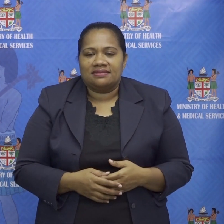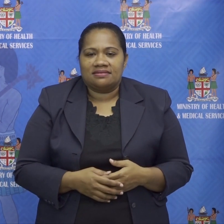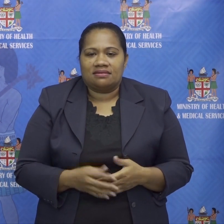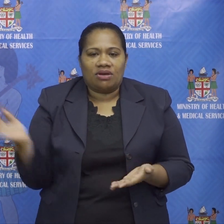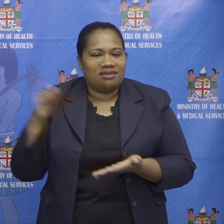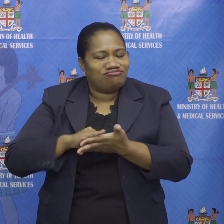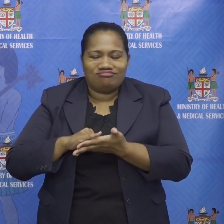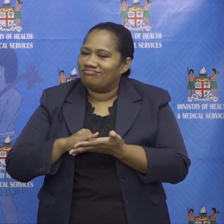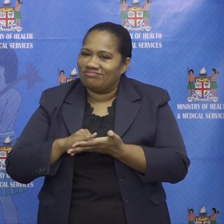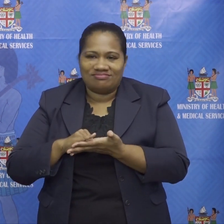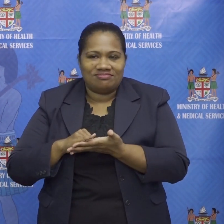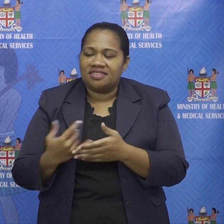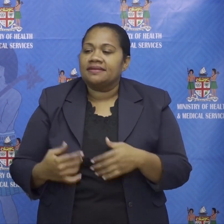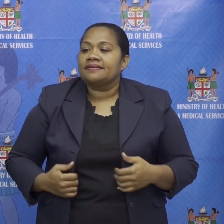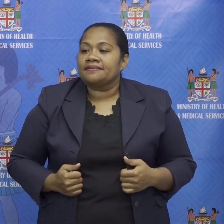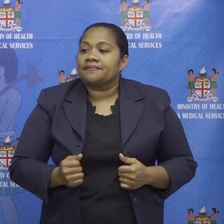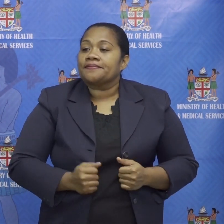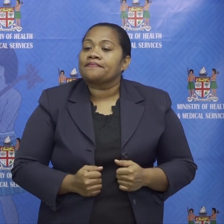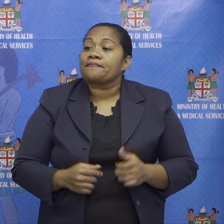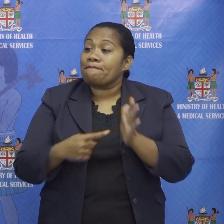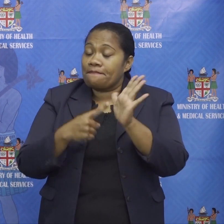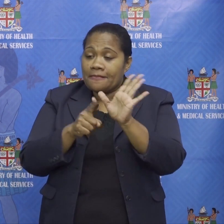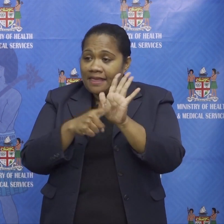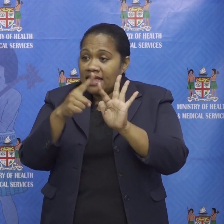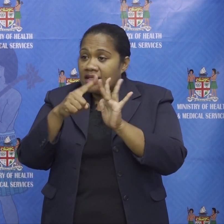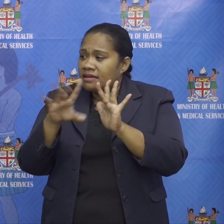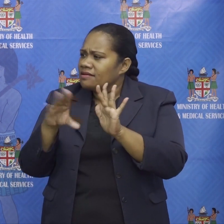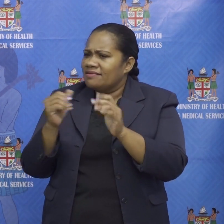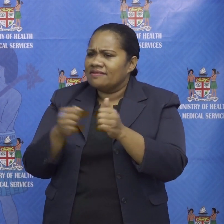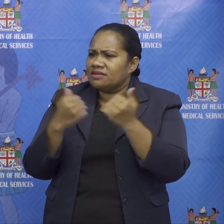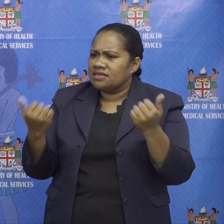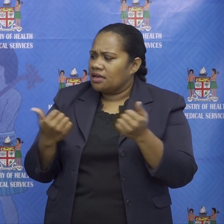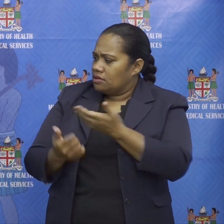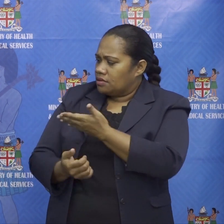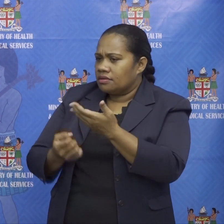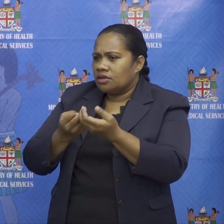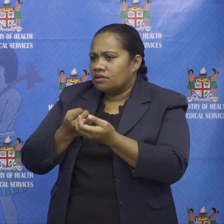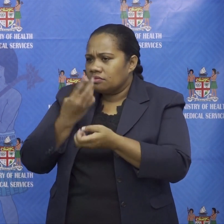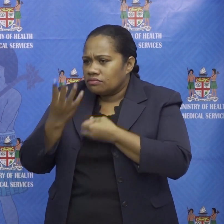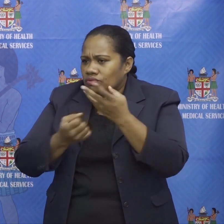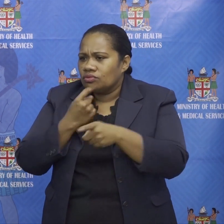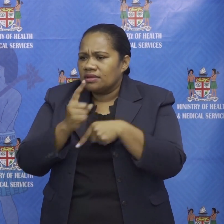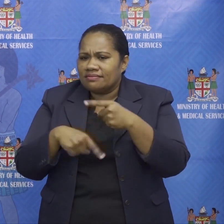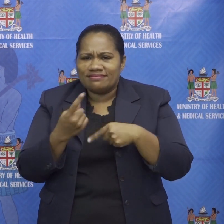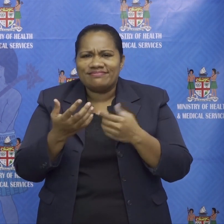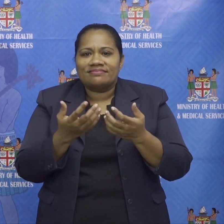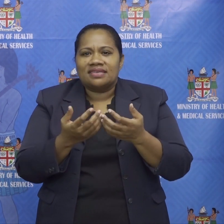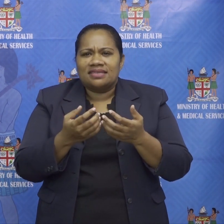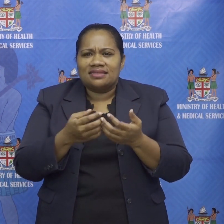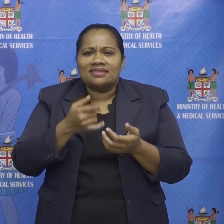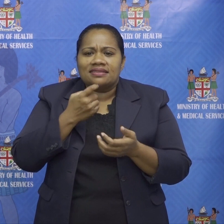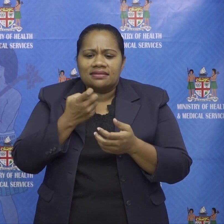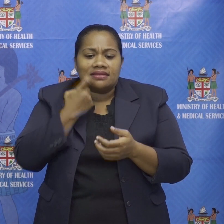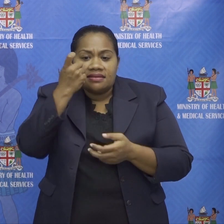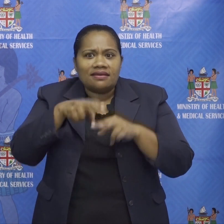tally from the fiji sun uh you've stressed a lot about the cafe g app and how people the importance of it how